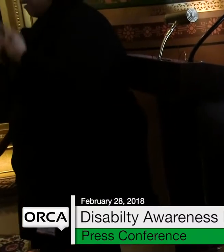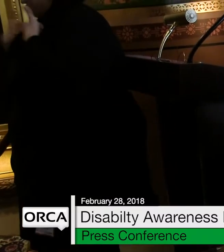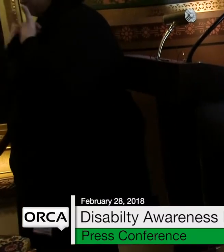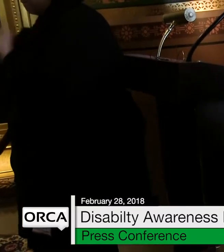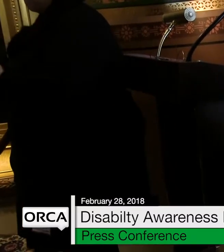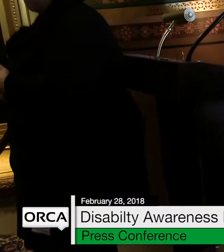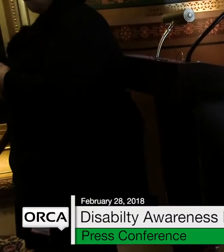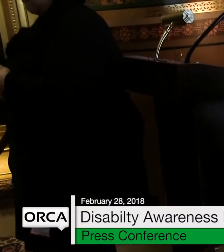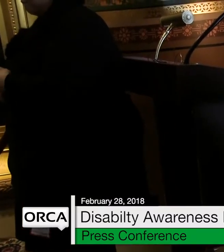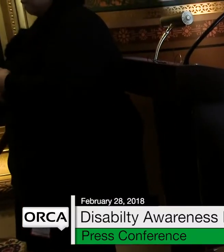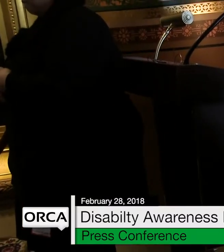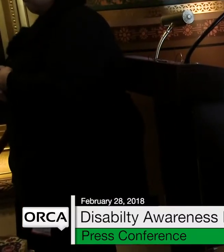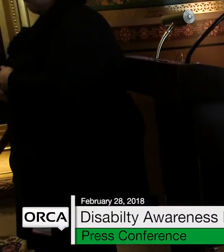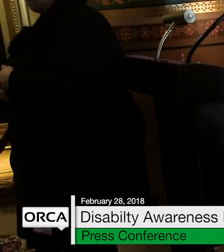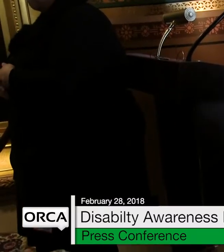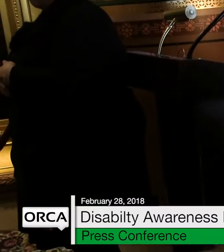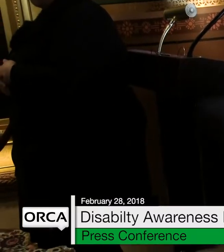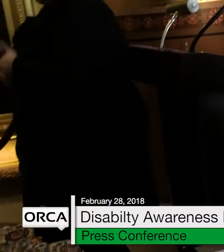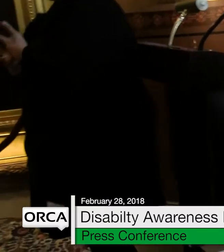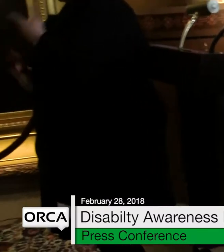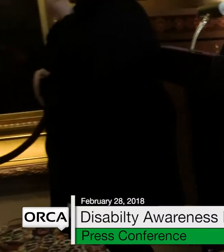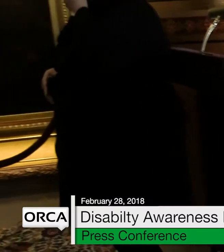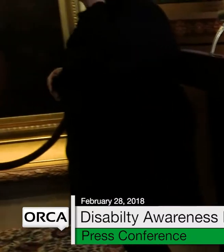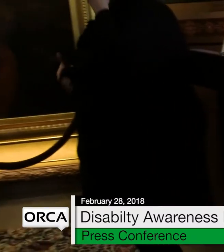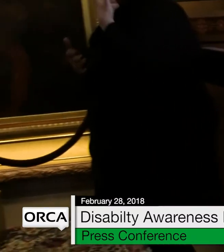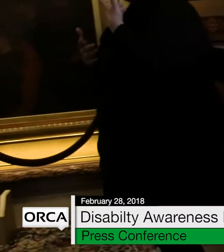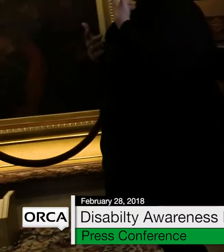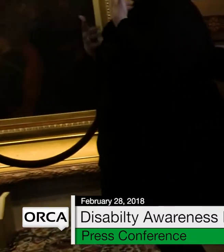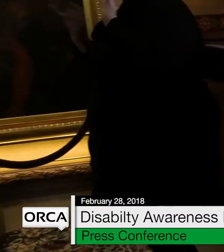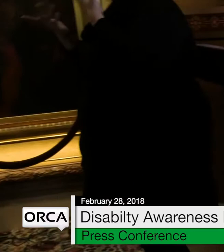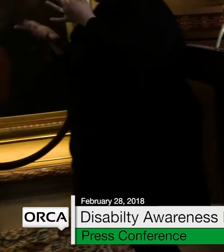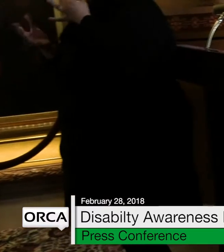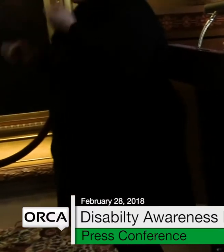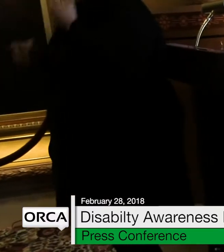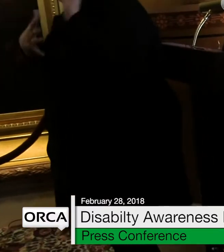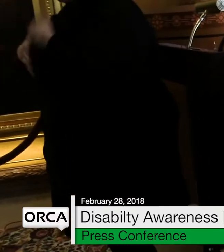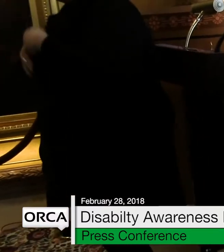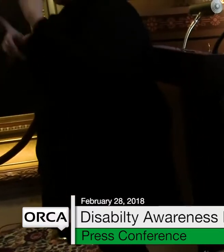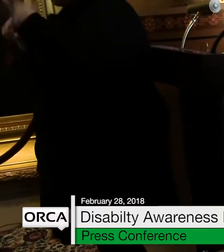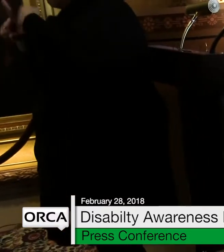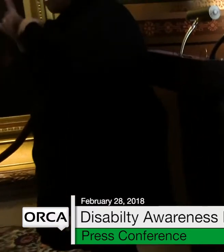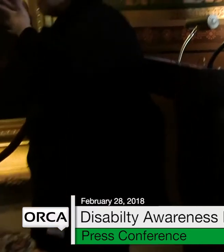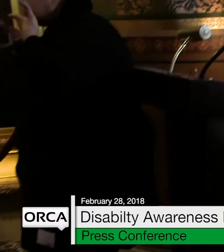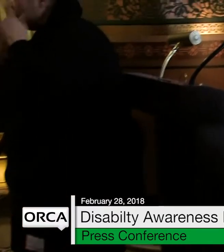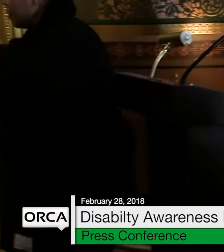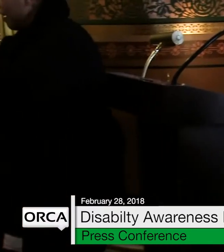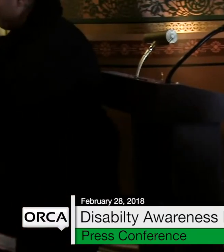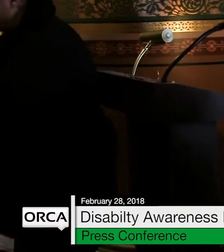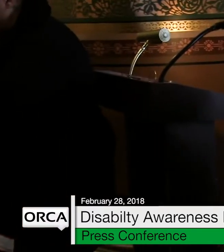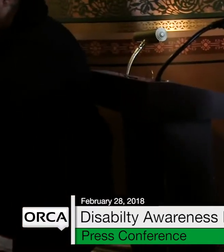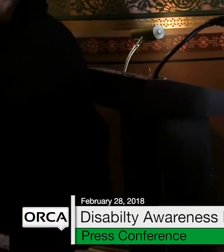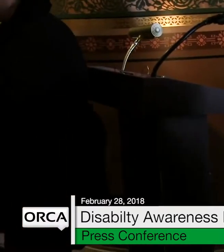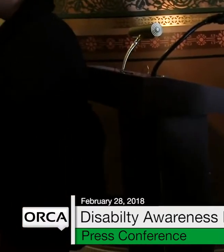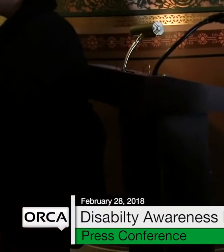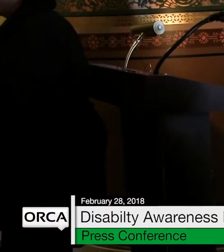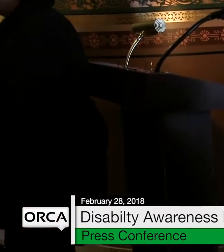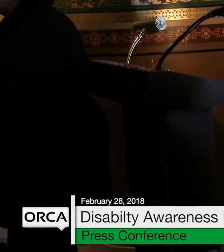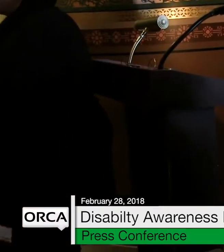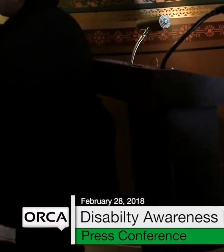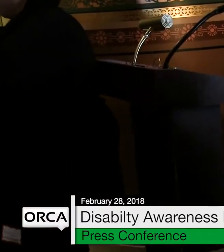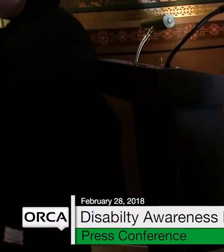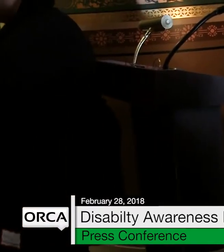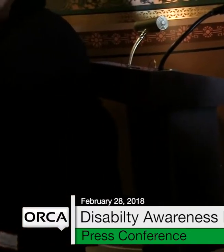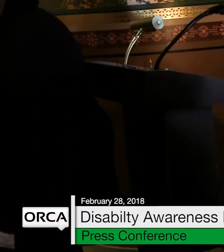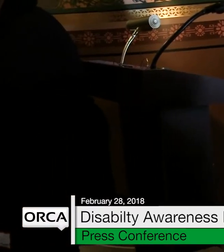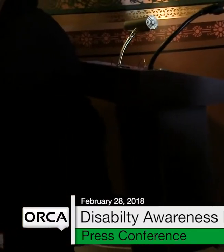ability to get support just to get out in the community. And those are all very much, those are all issues that are very much in play